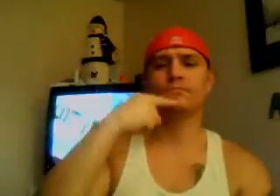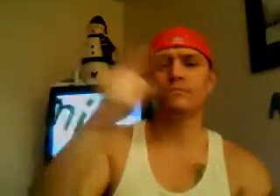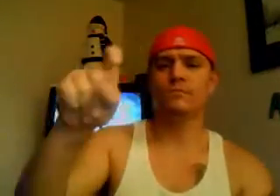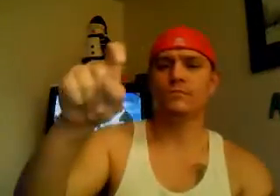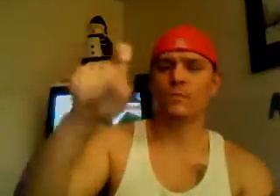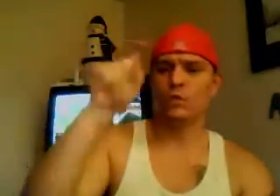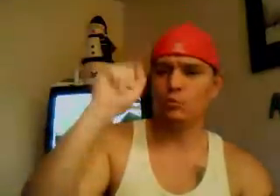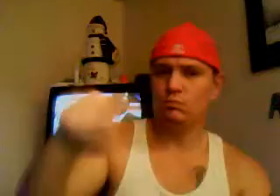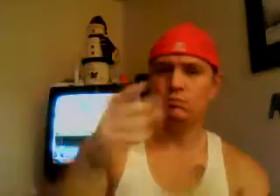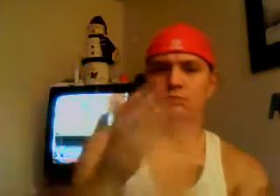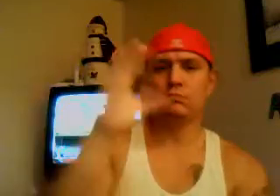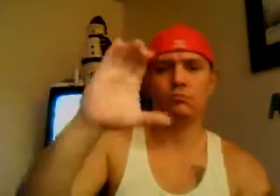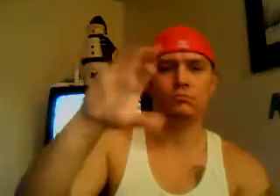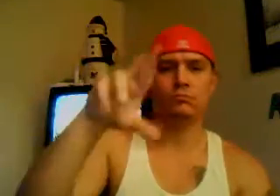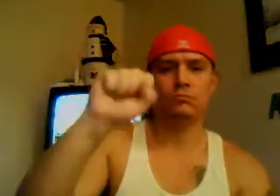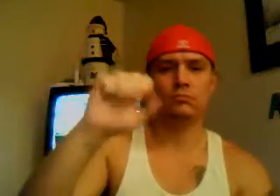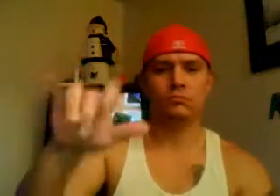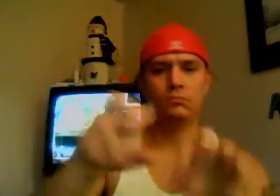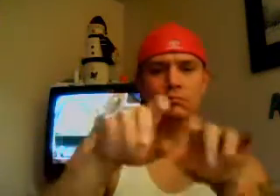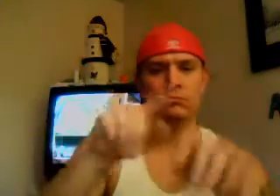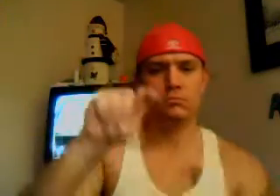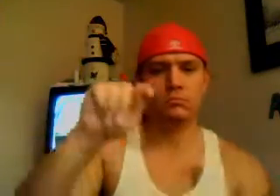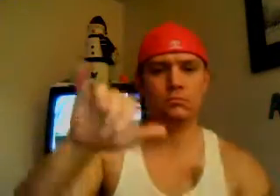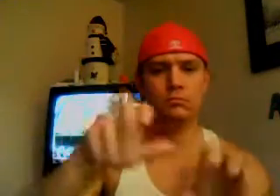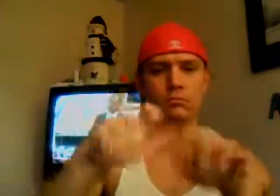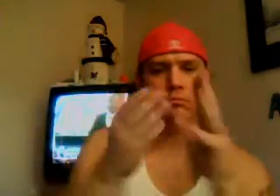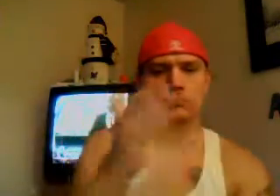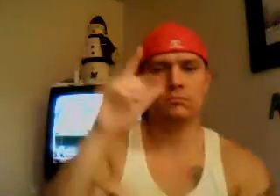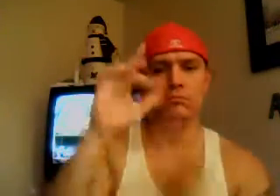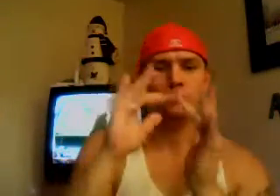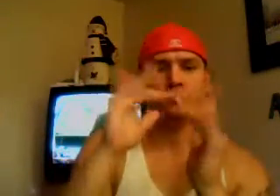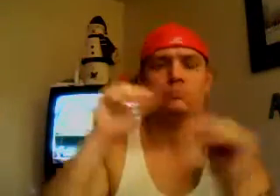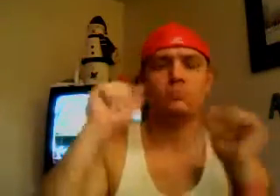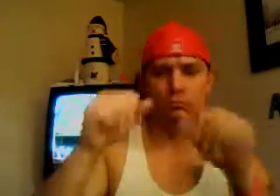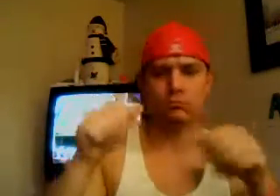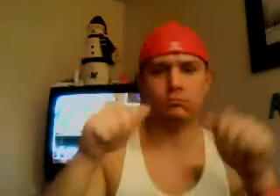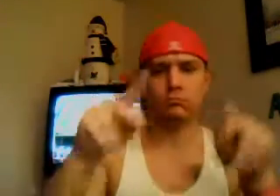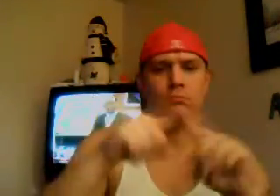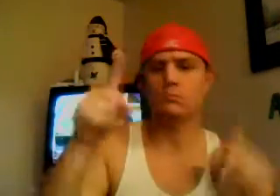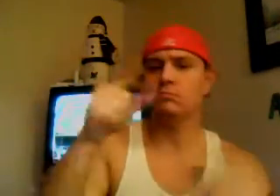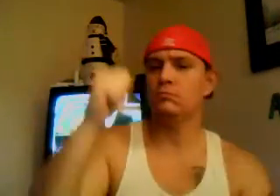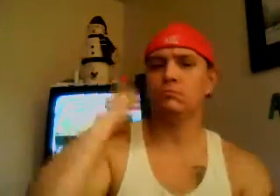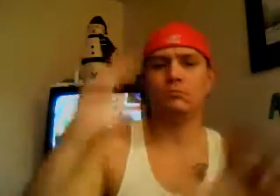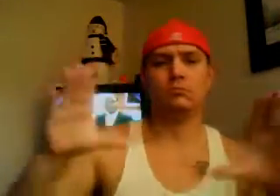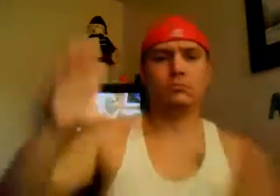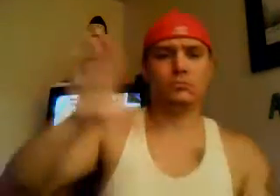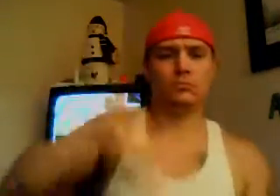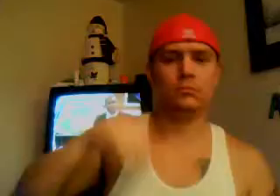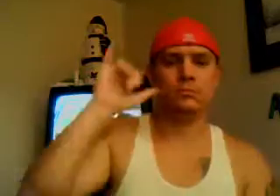Well, we're in for quite a stormy night out there. Lots of rain making its way across the valley. I look to know exactly how much it's back, but enough.